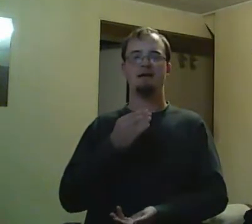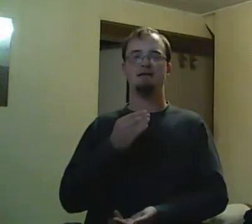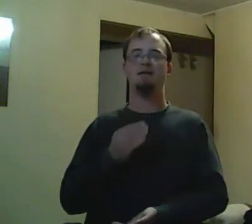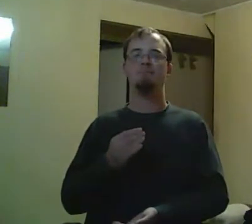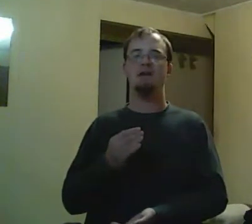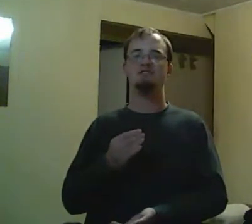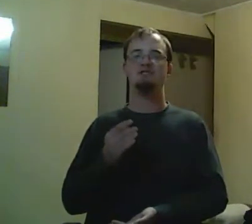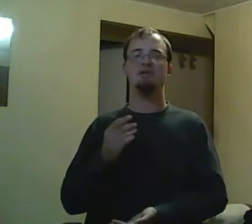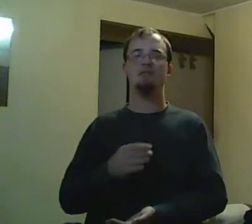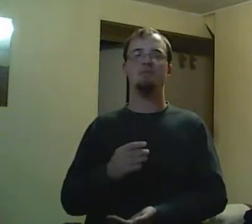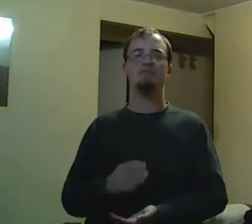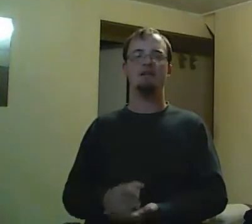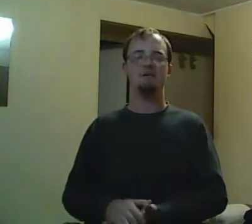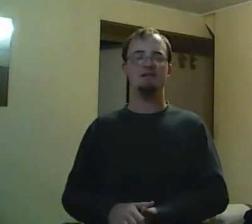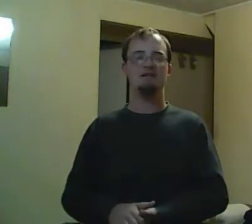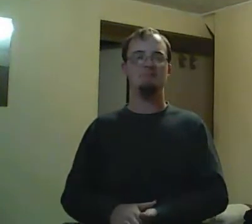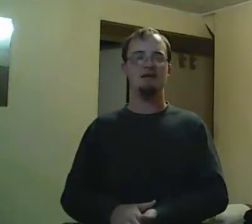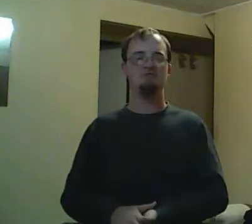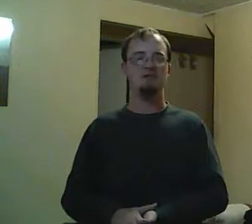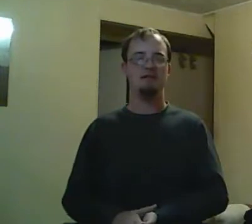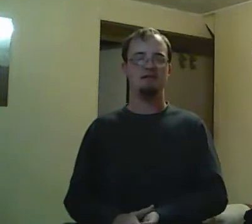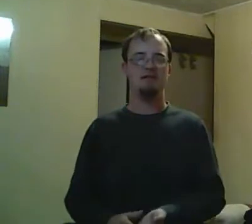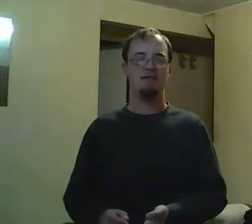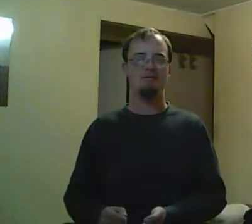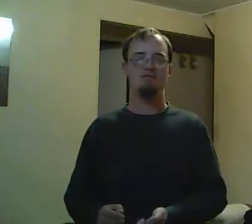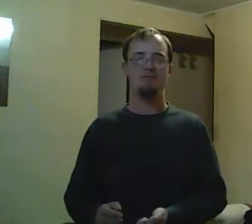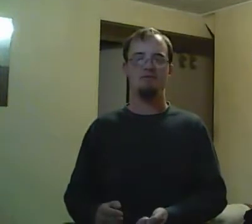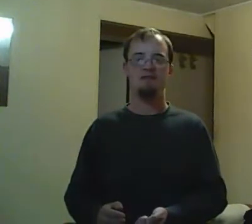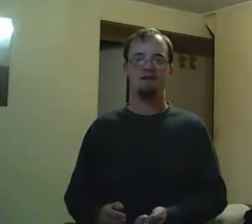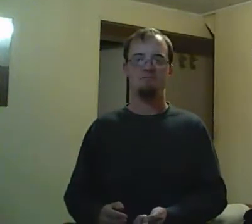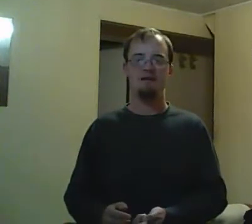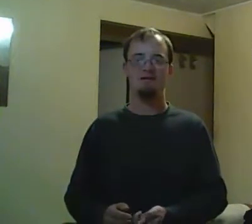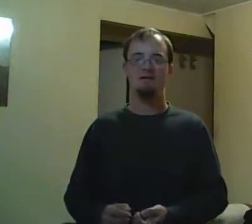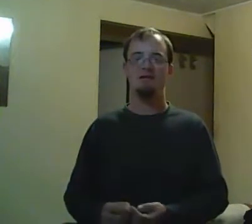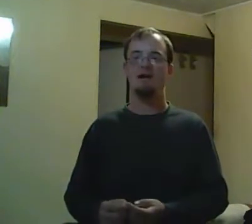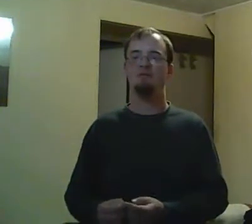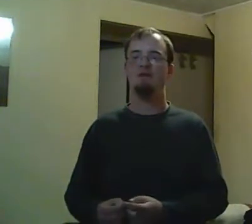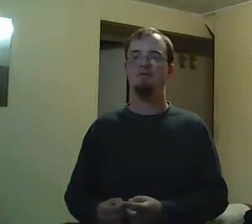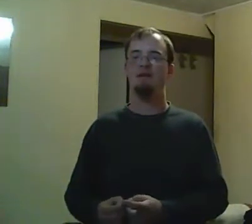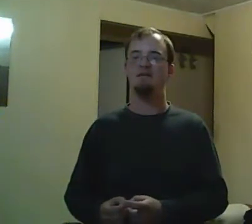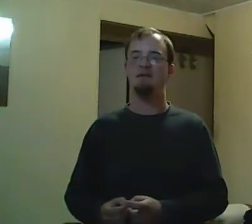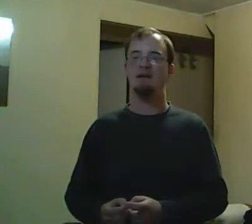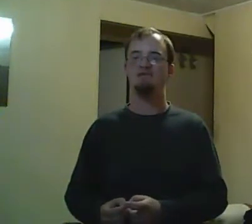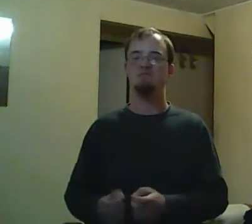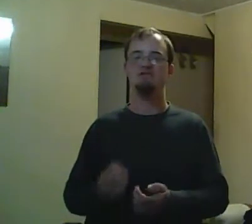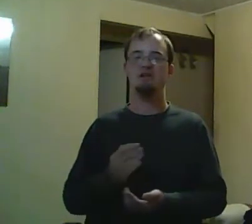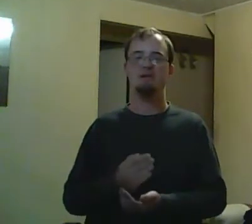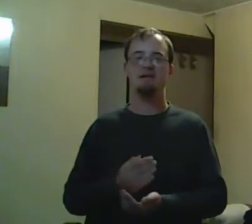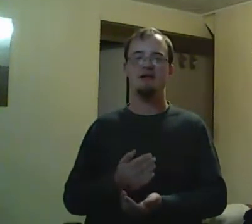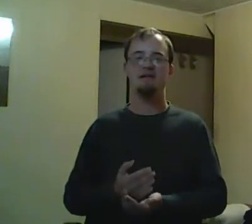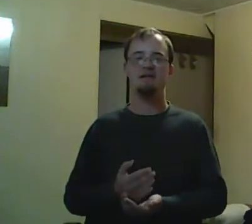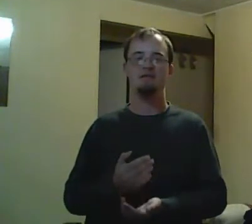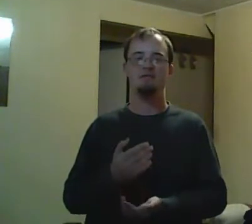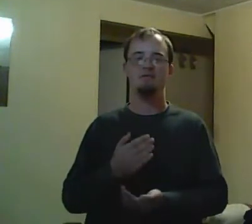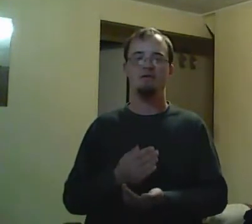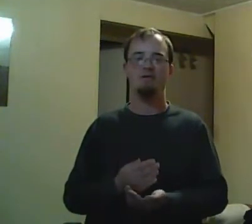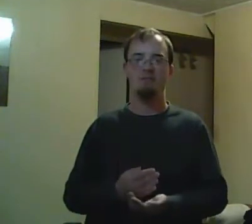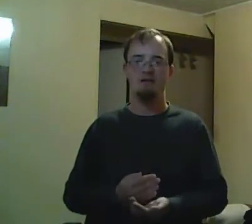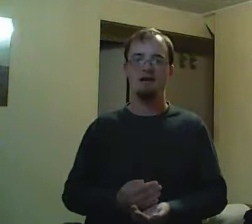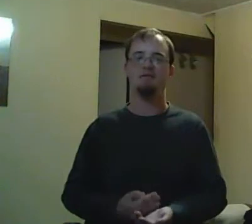A little uneasy. And then basically, she makes the note that, and to think, I just wanted you to go to another school. You worry too much. It's